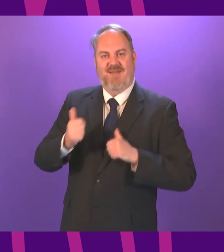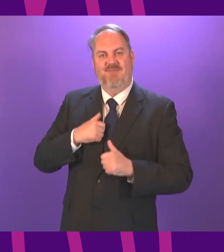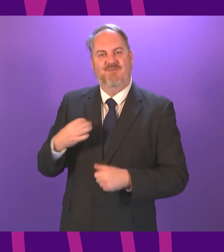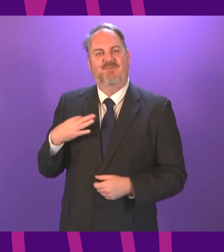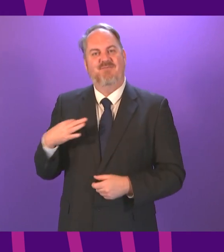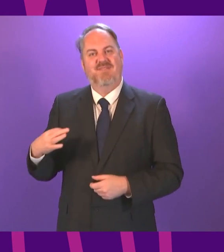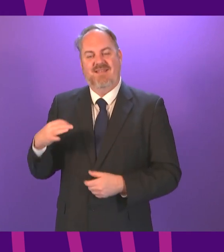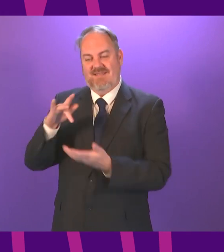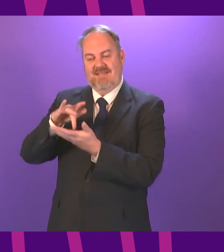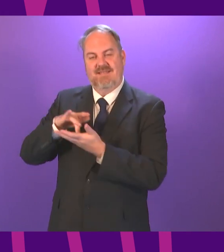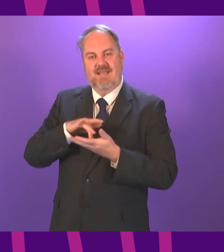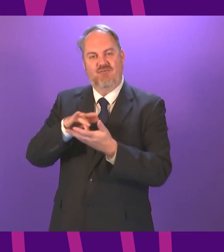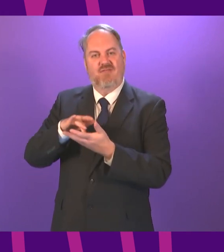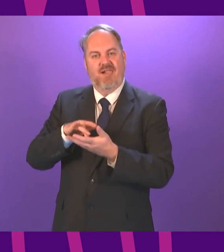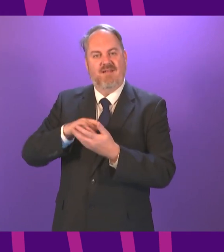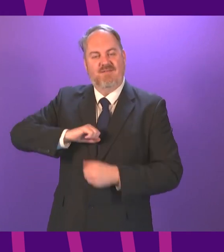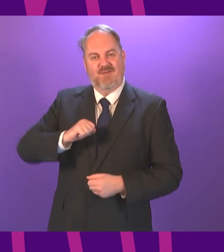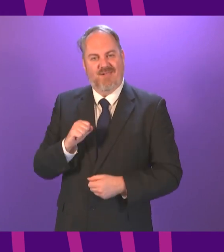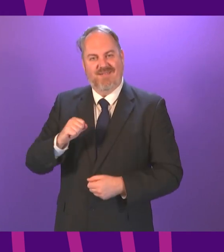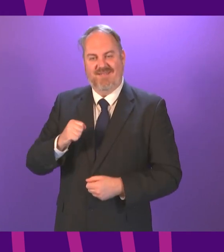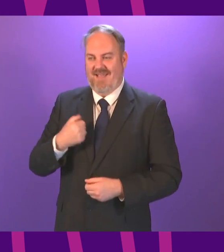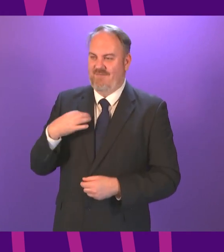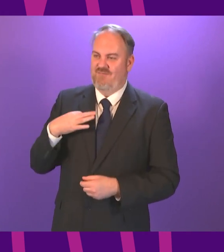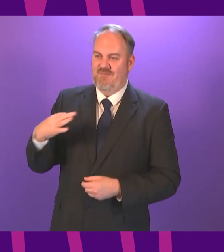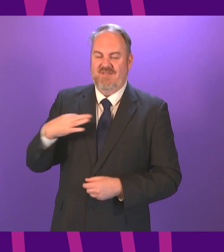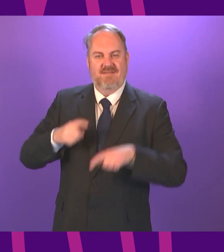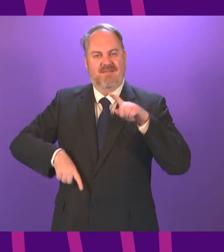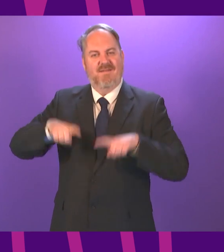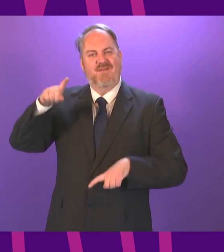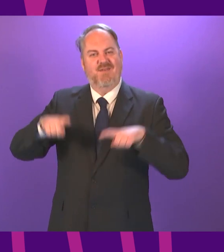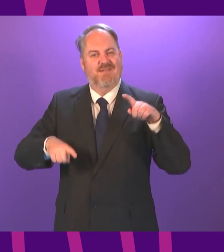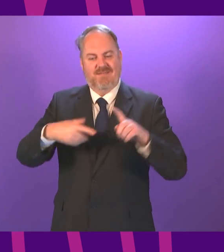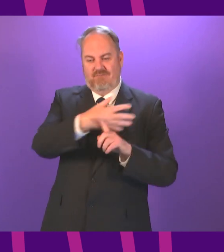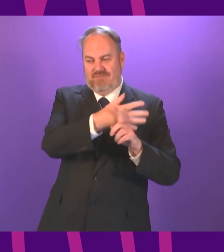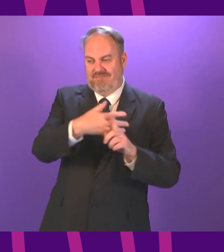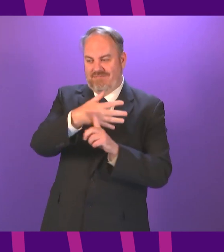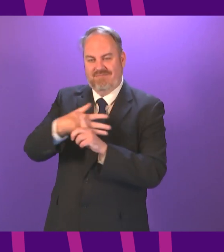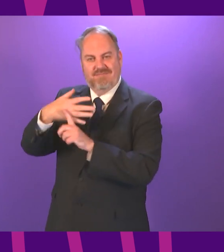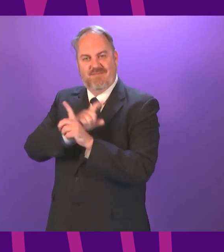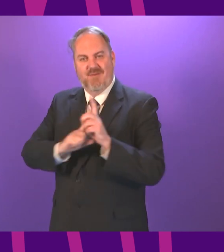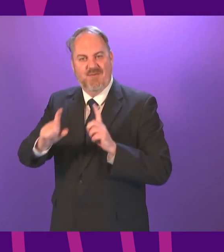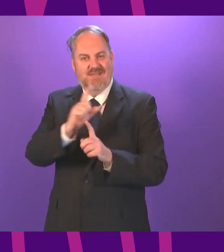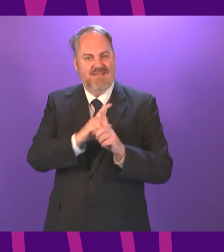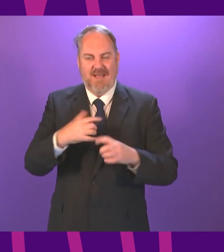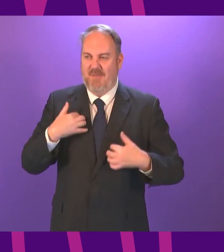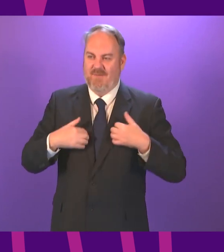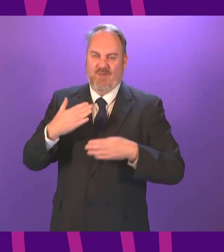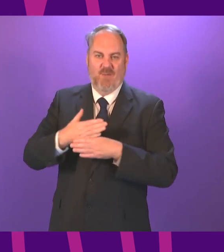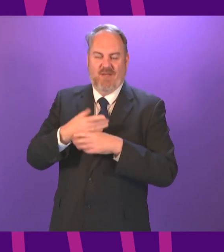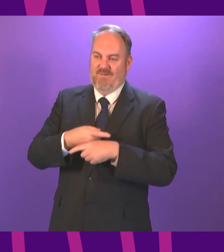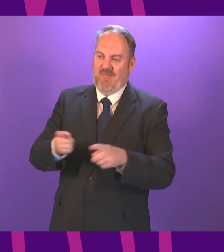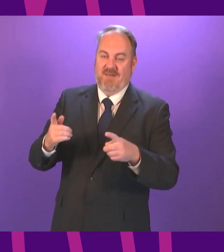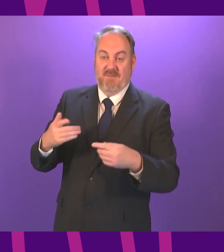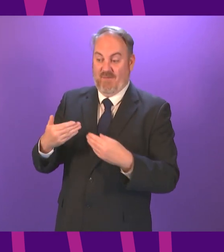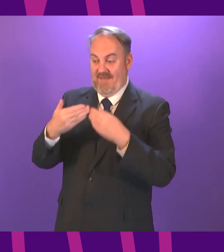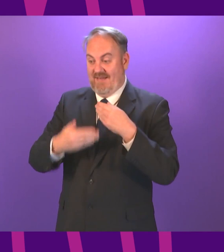diverse communities we have, and I look forward to engaging with as many of them as possible over the next five years. The past